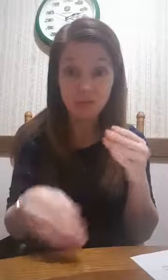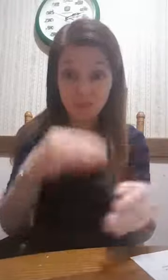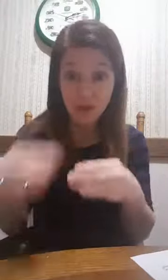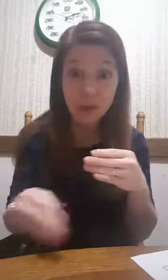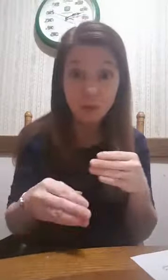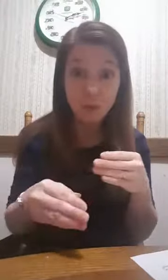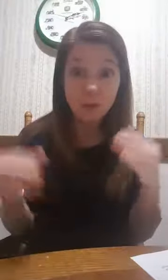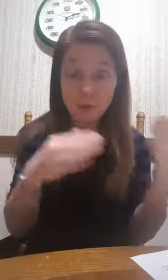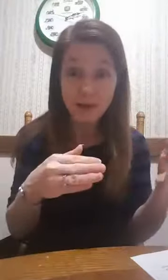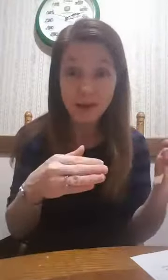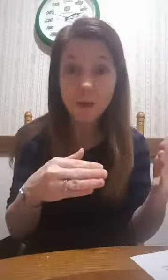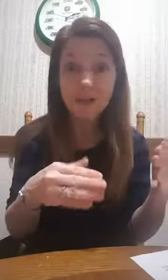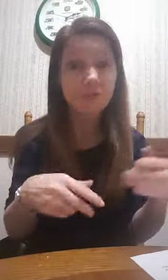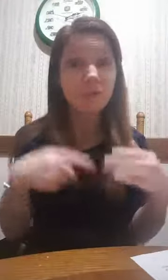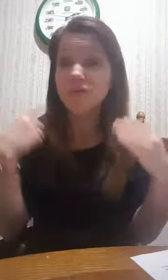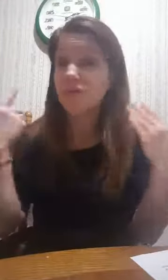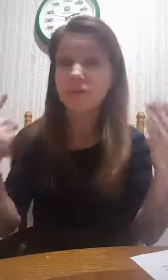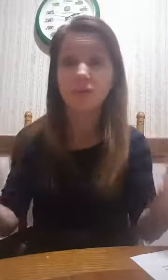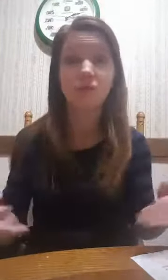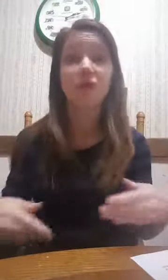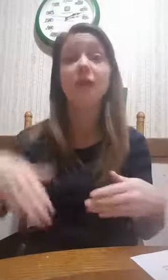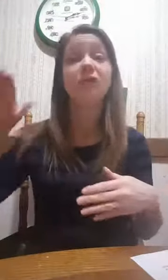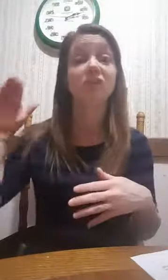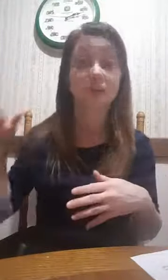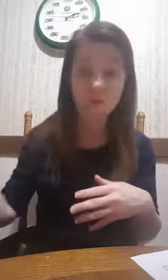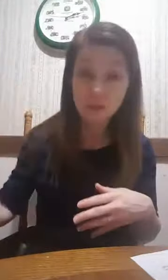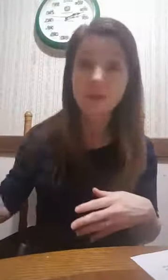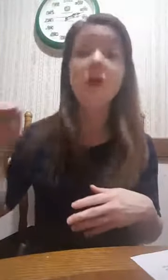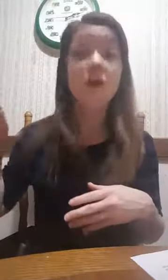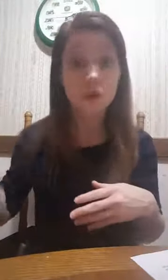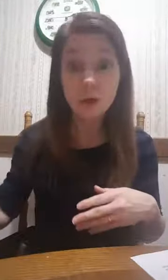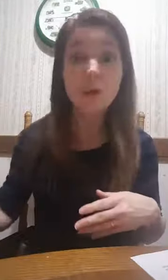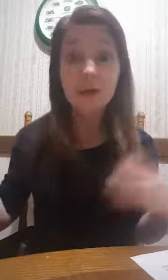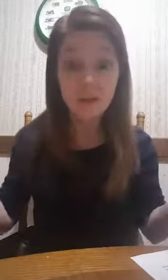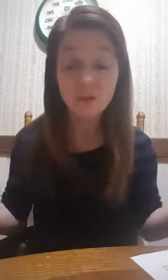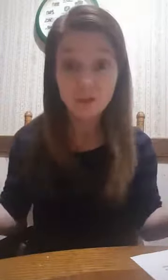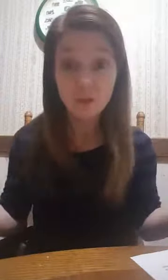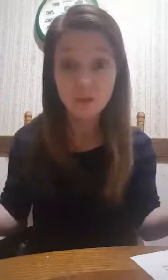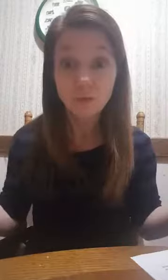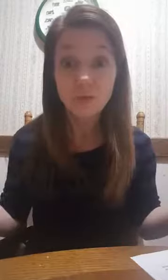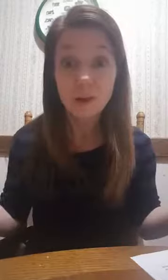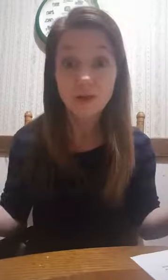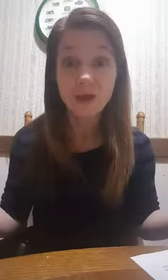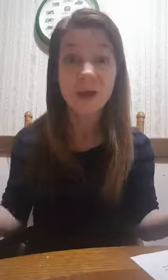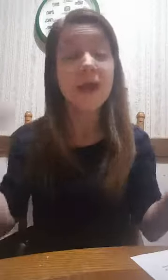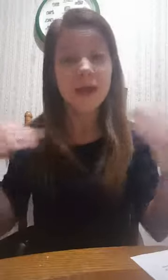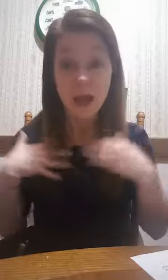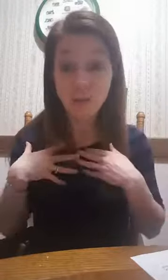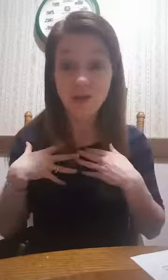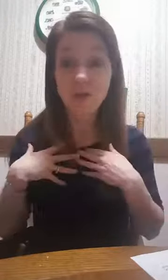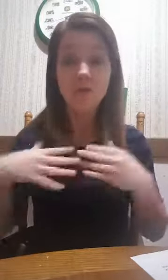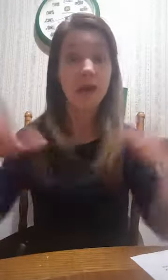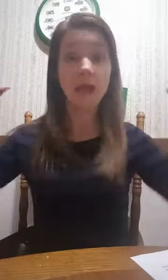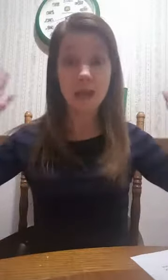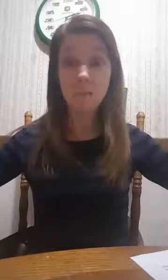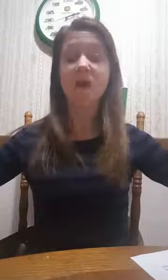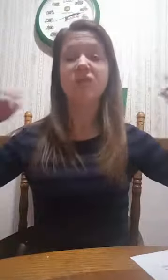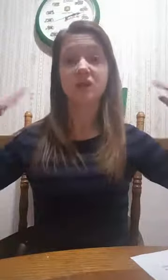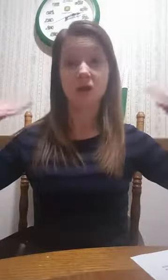cycle when you wake up. And so, you're just going to feel so tired, which is another reason you're going to hit the snooze button all the time. And I will tell you that I am the